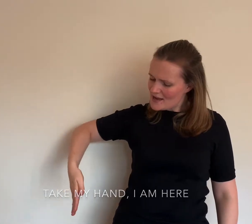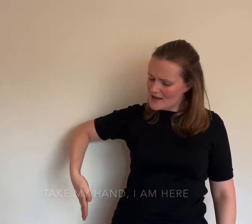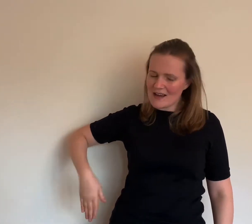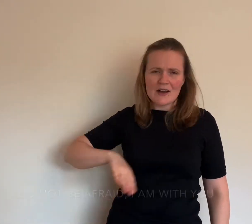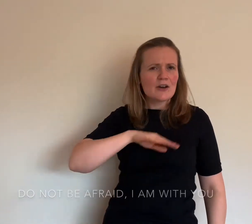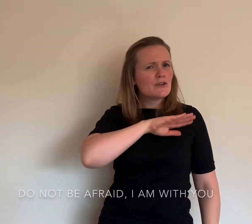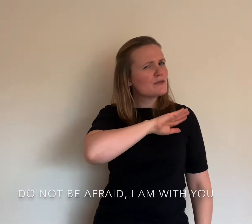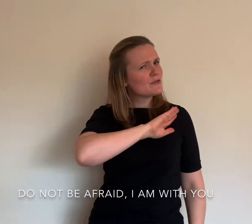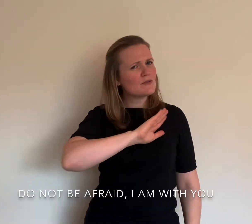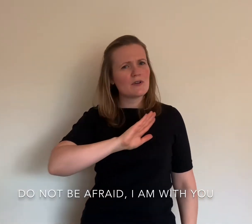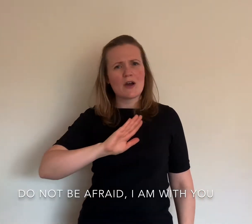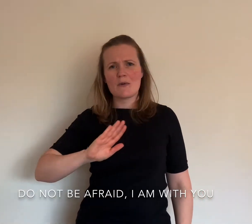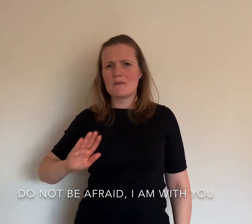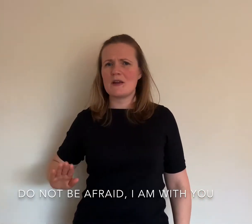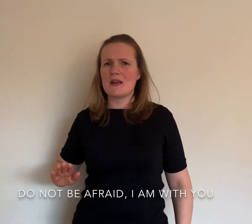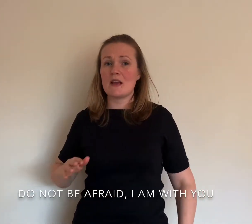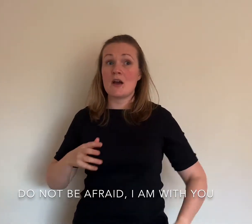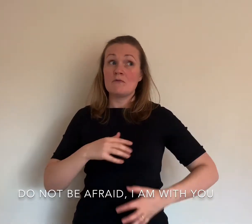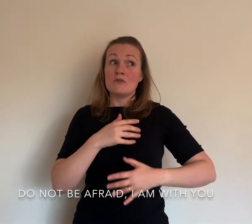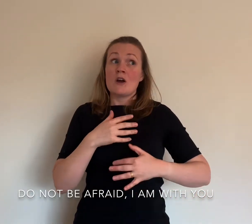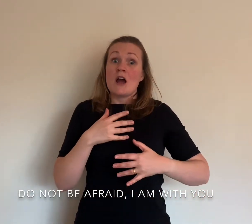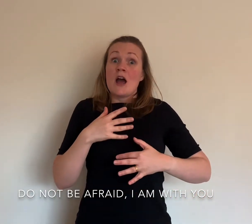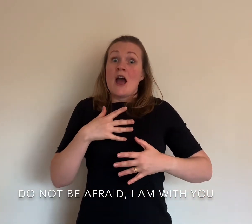Do not be afraid,